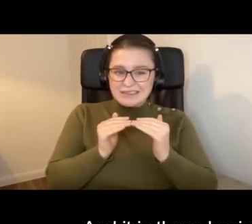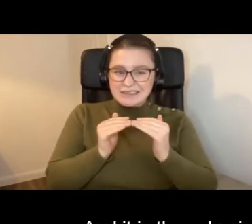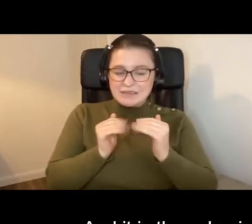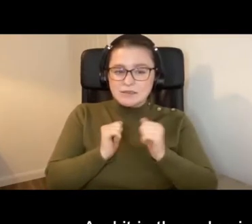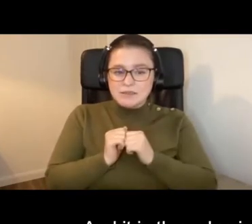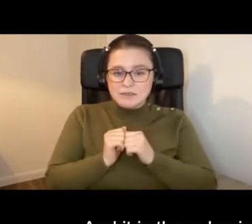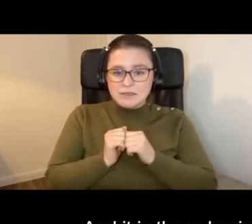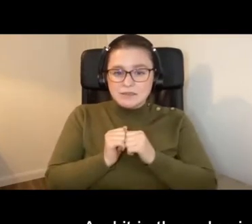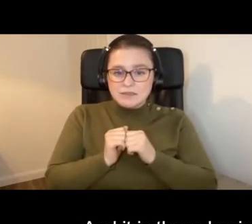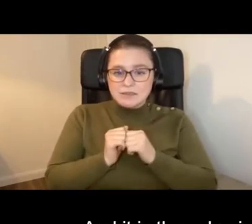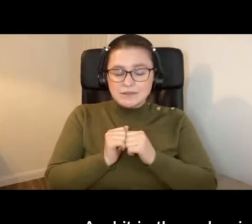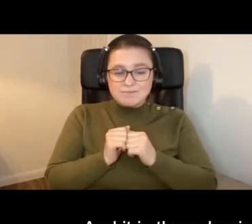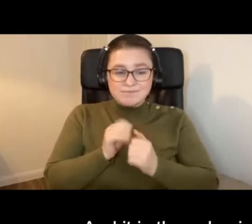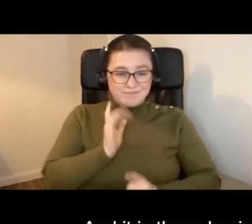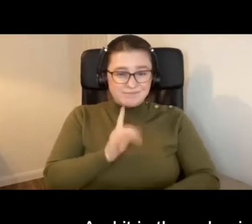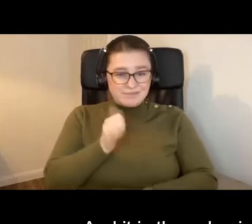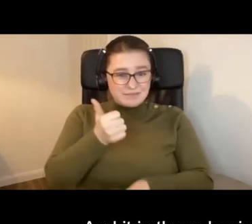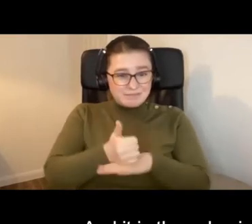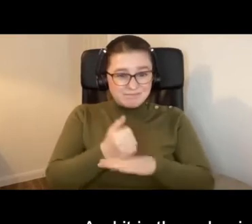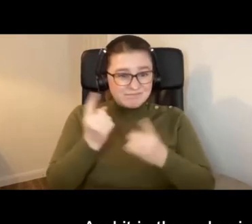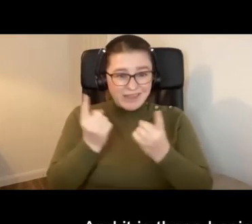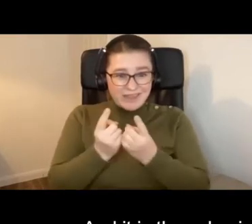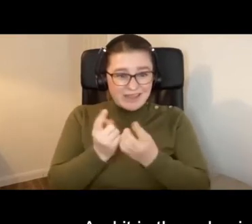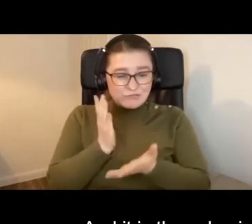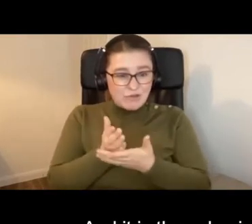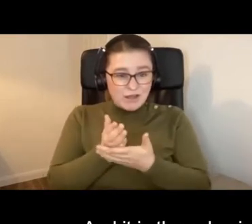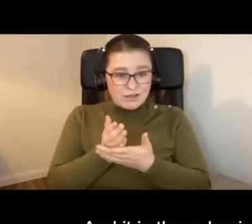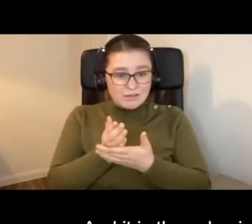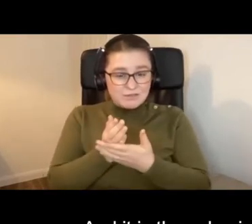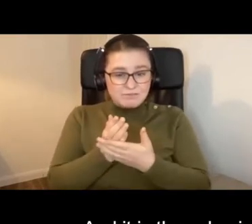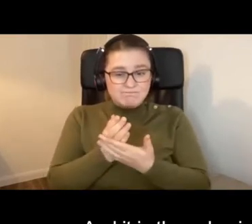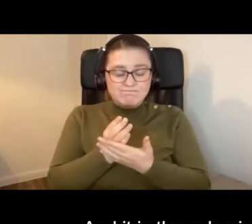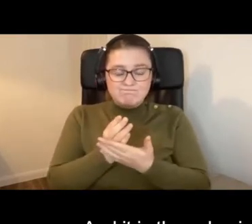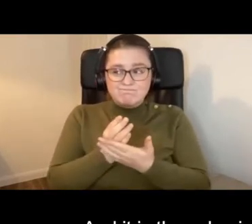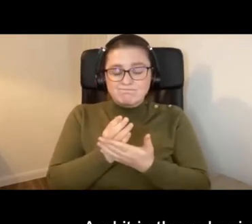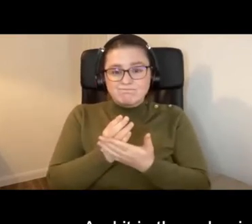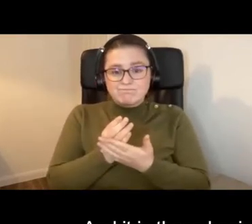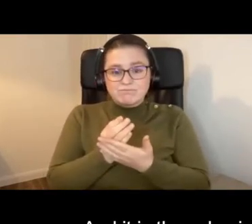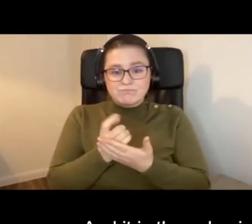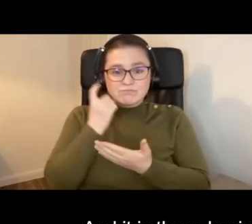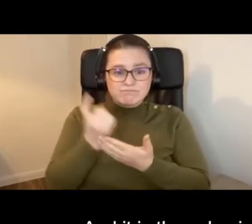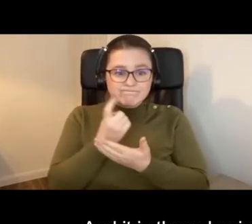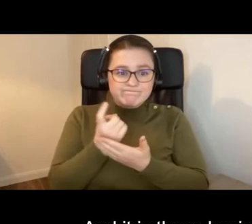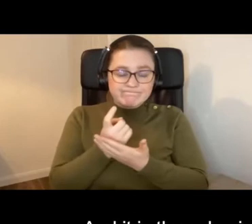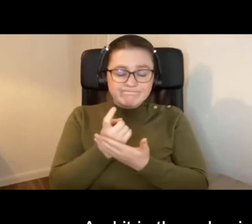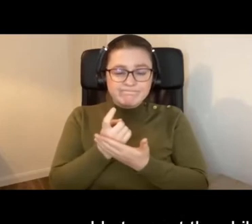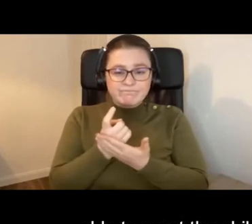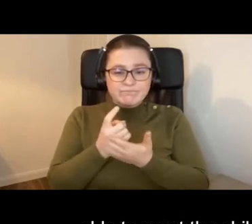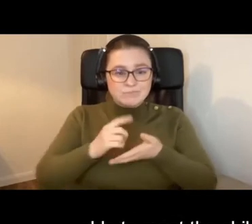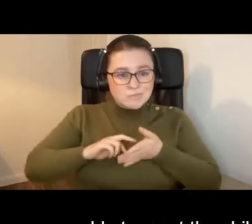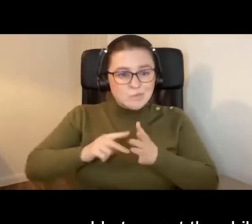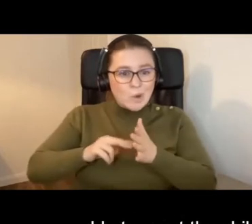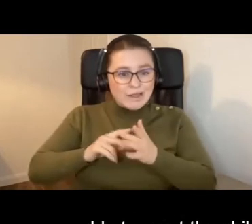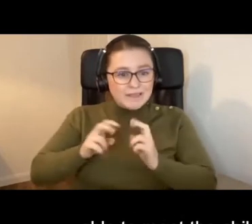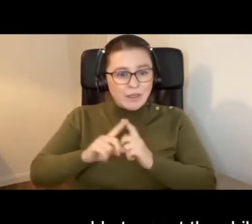So, and it is those basics about organising a